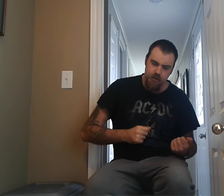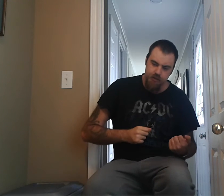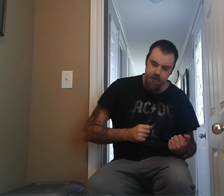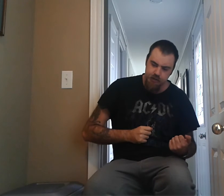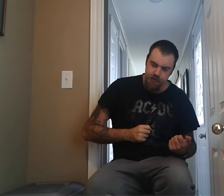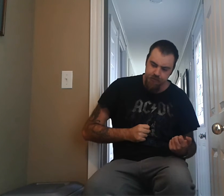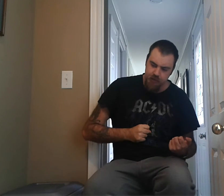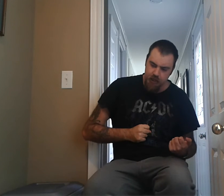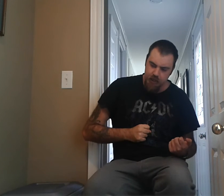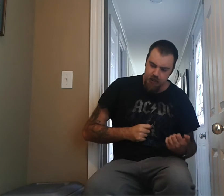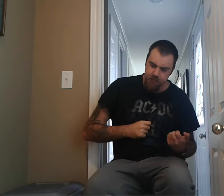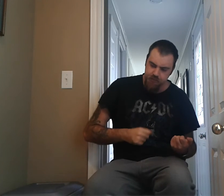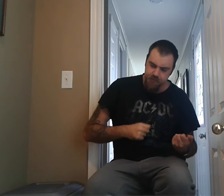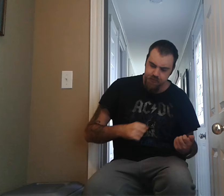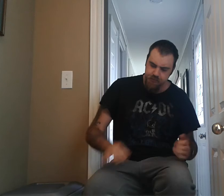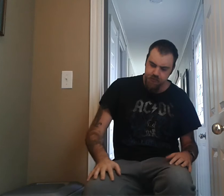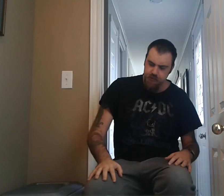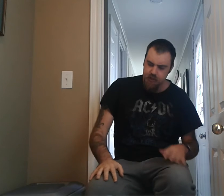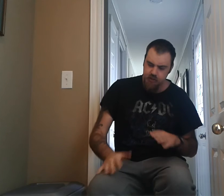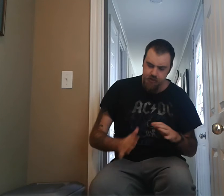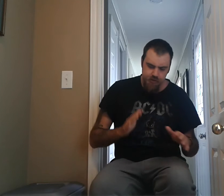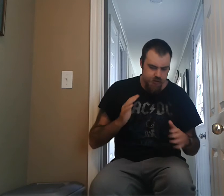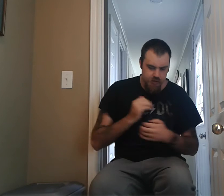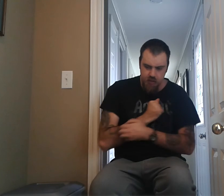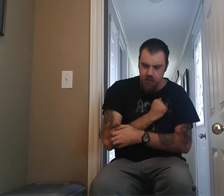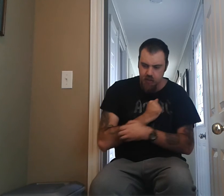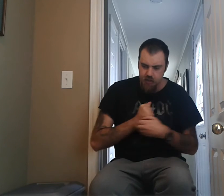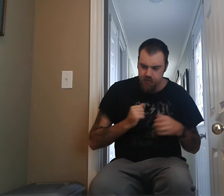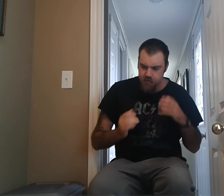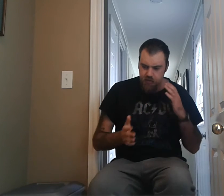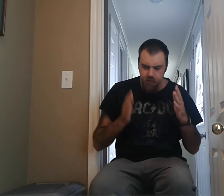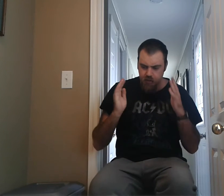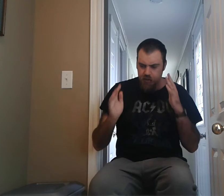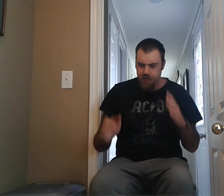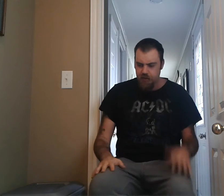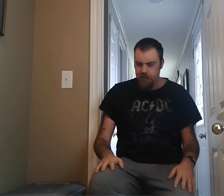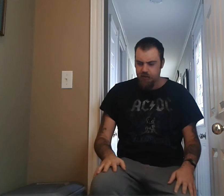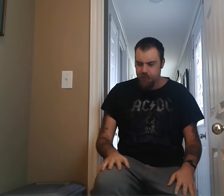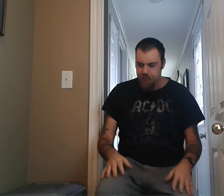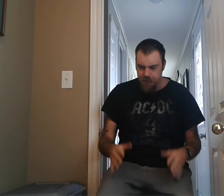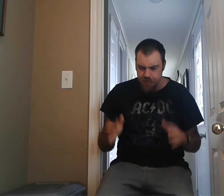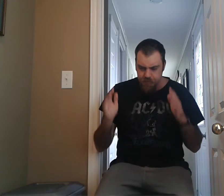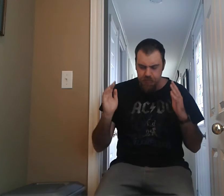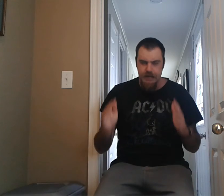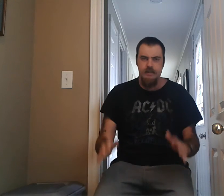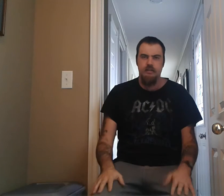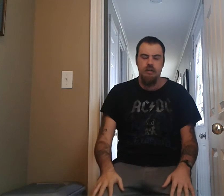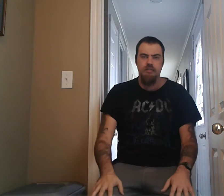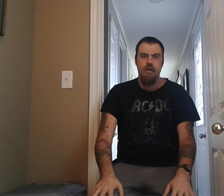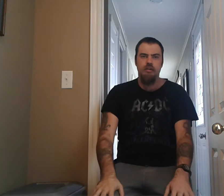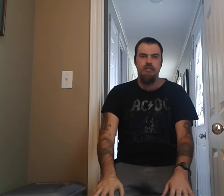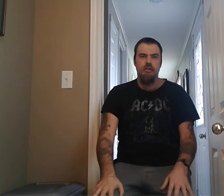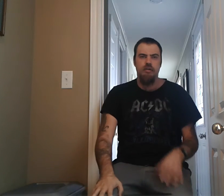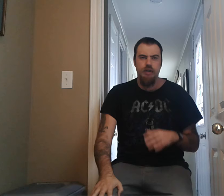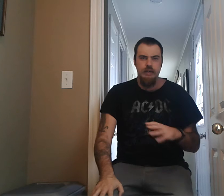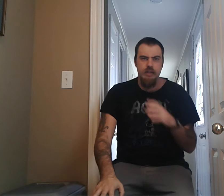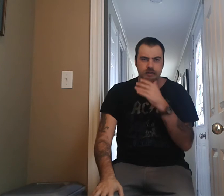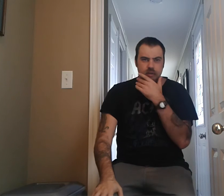Um, it's just, uh, it's hard to explain, but it's amazing, the guitar solo in this song is